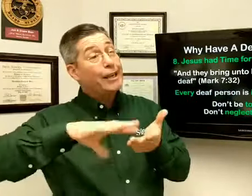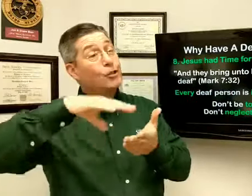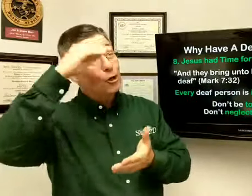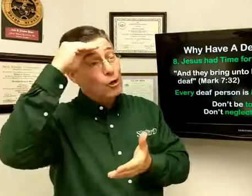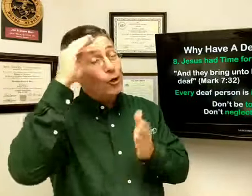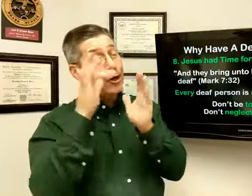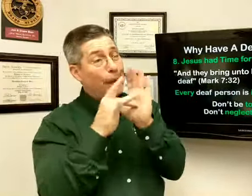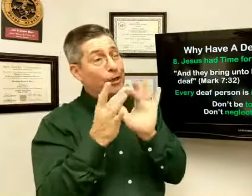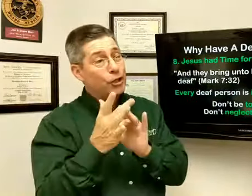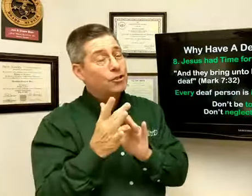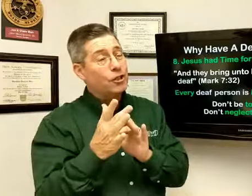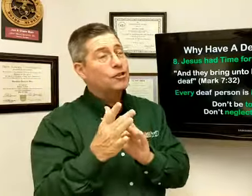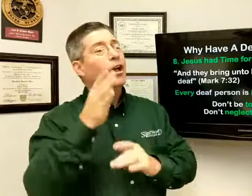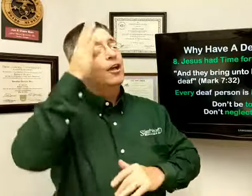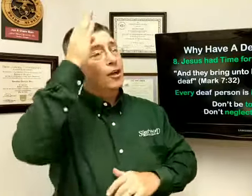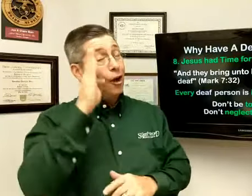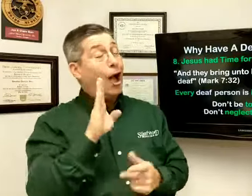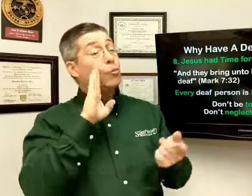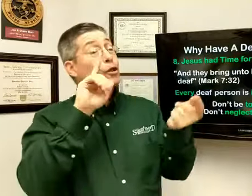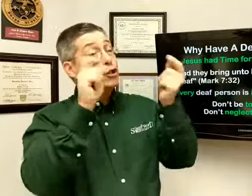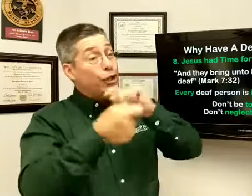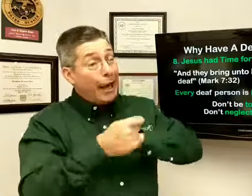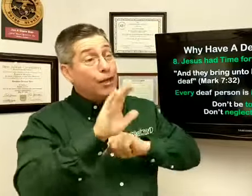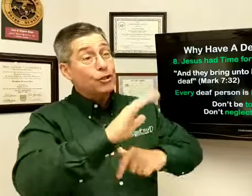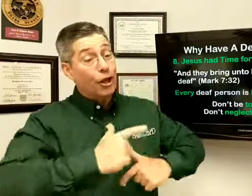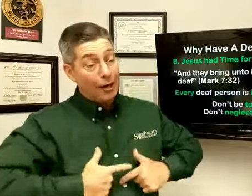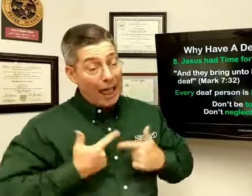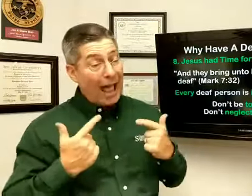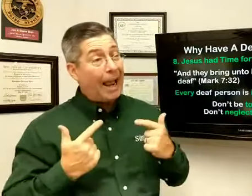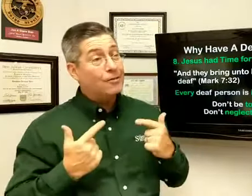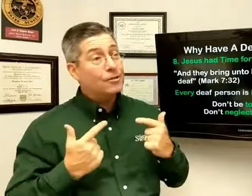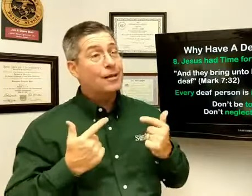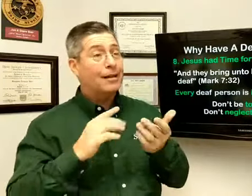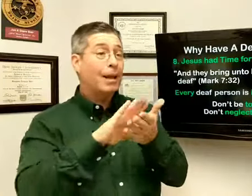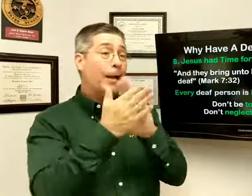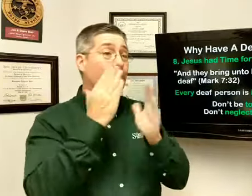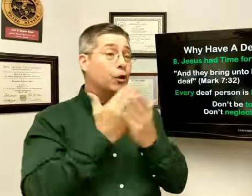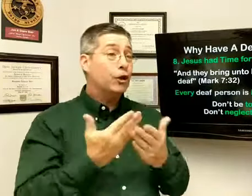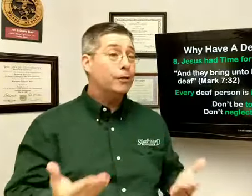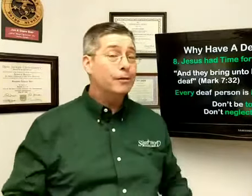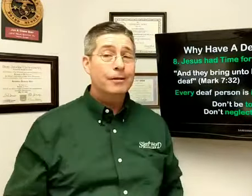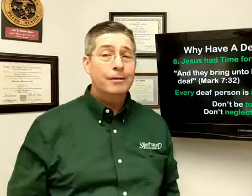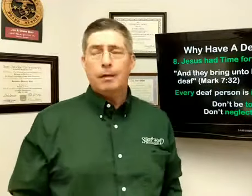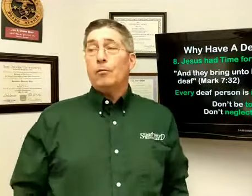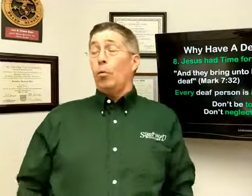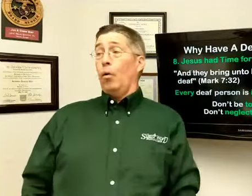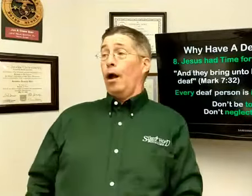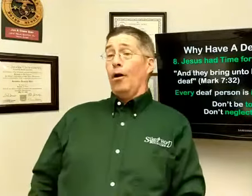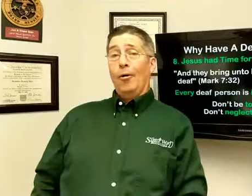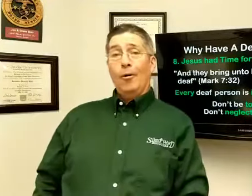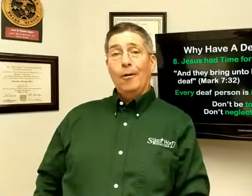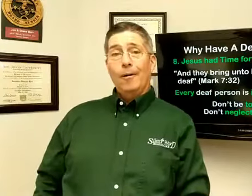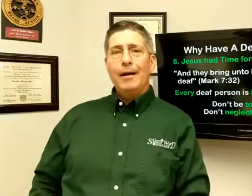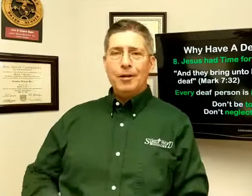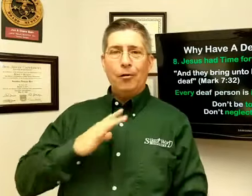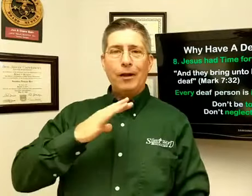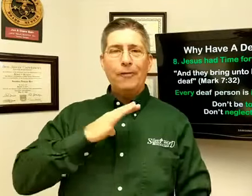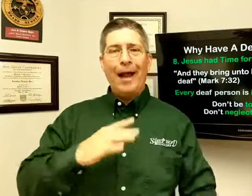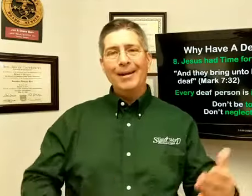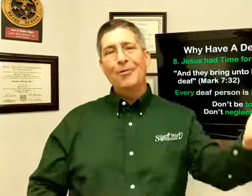to learn about Jesus. God will change their lives and they become good. I was like, whoa. He said, okay, fine. We'll